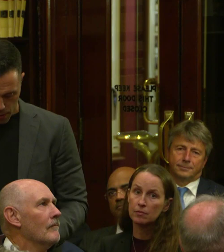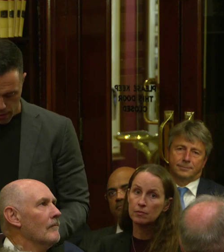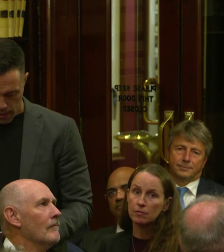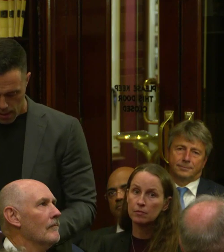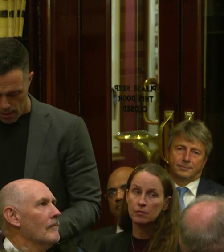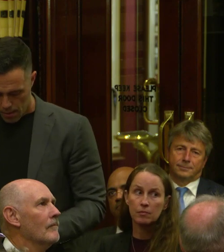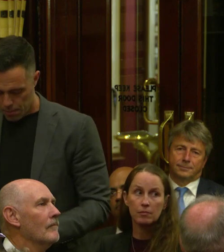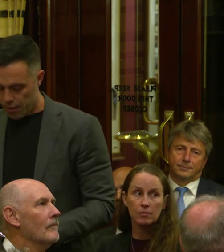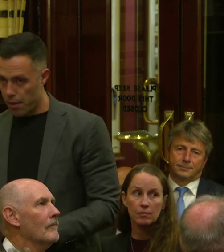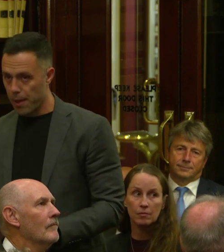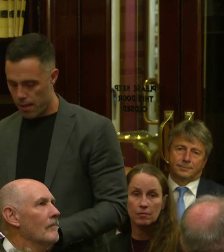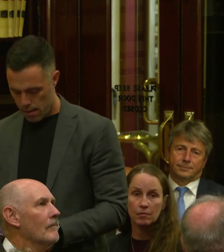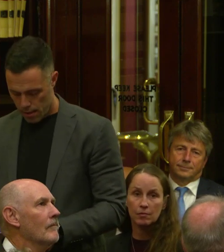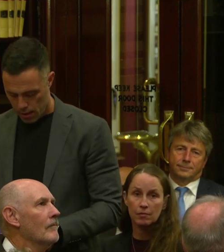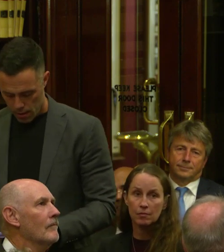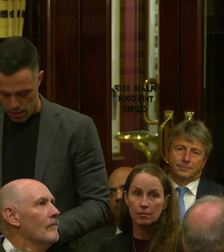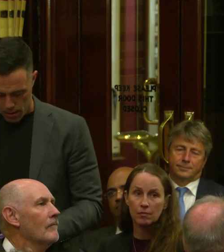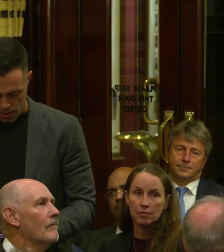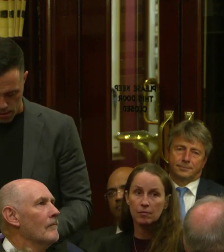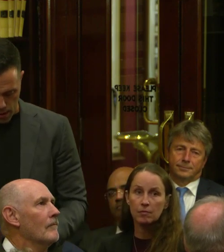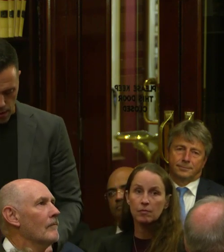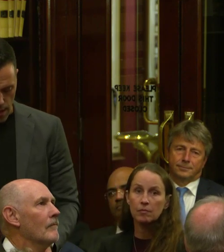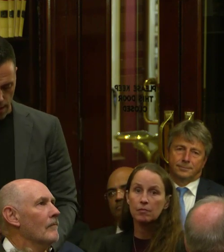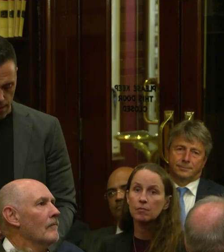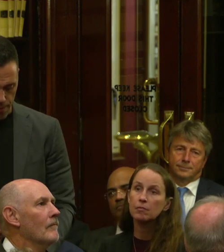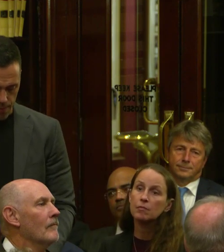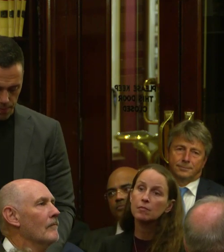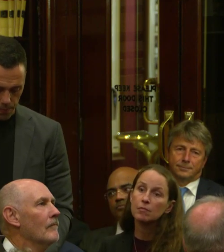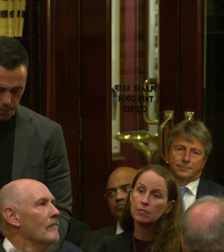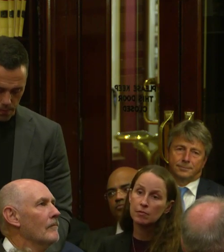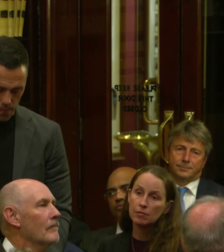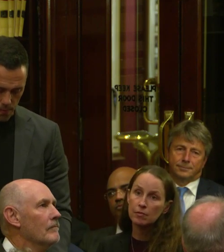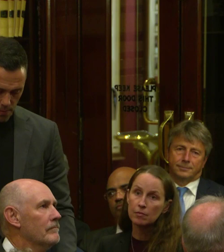dharawulanga buri ba ngatgayang.